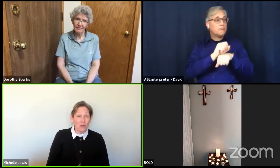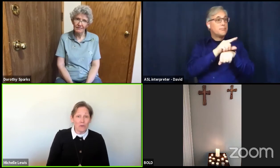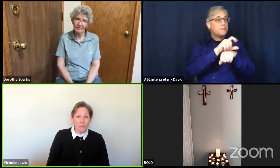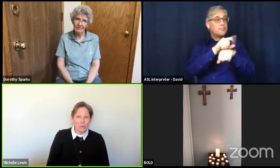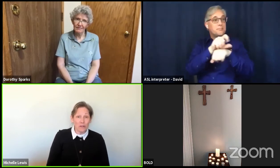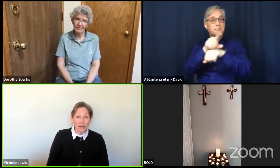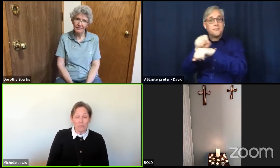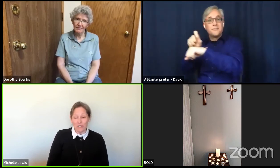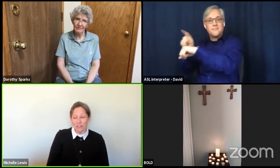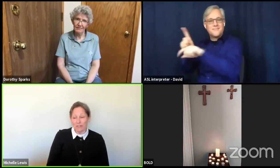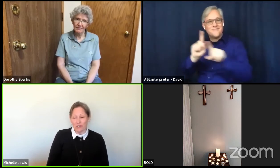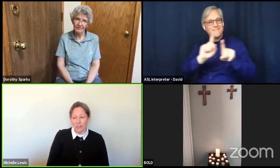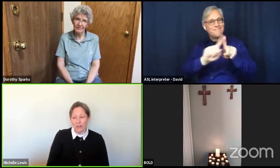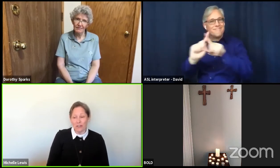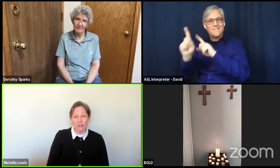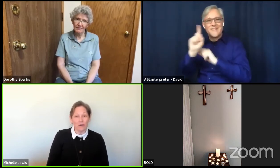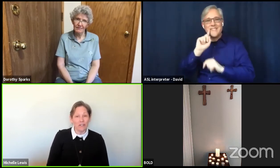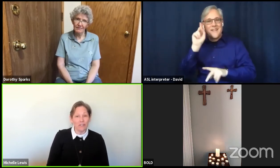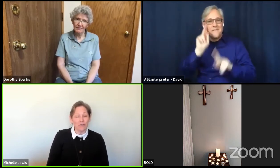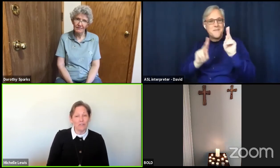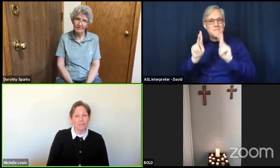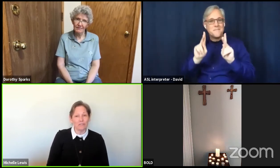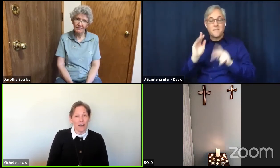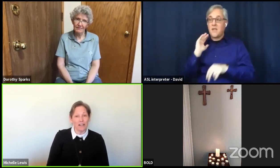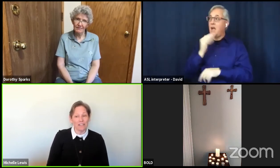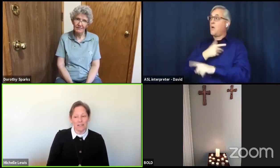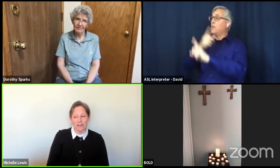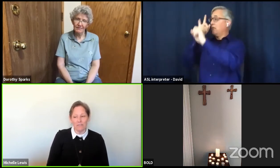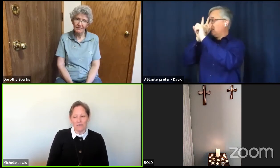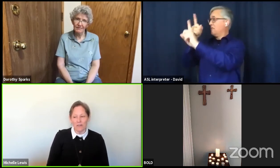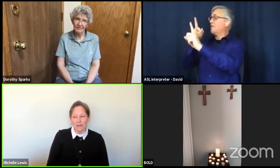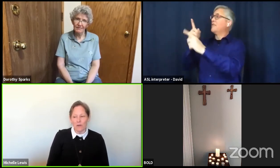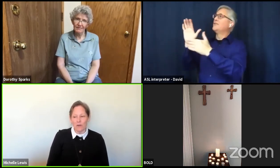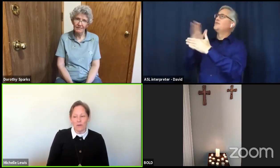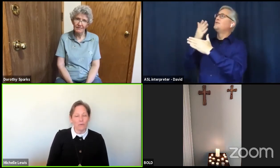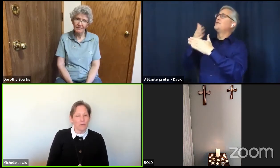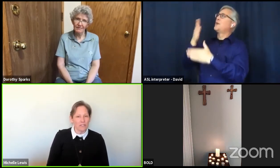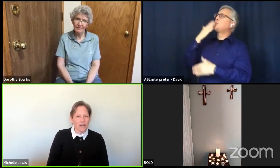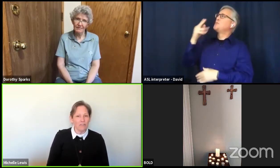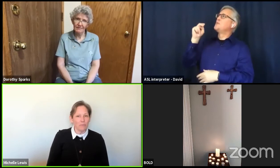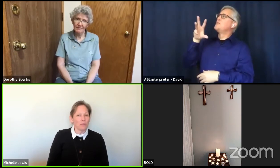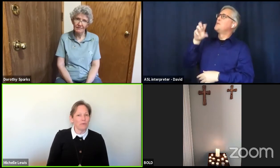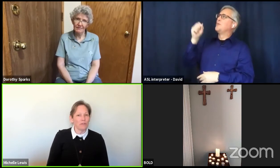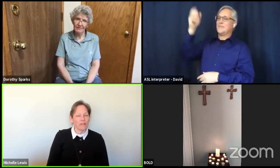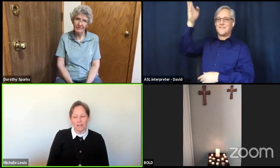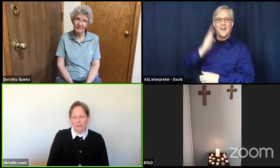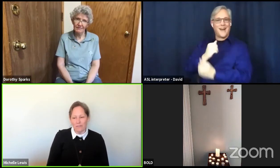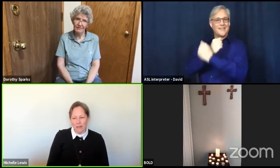toward our mission of sharing the good news of god's love with deaf people and their families